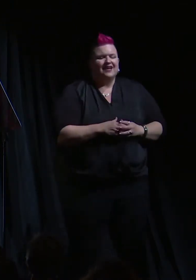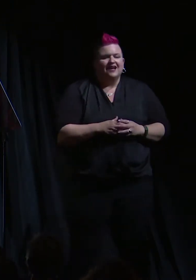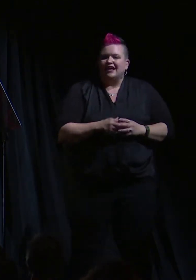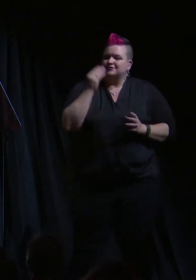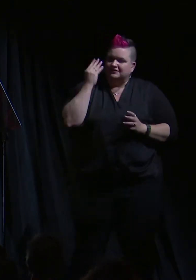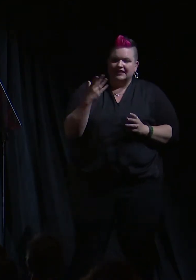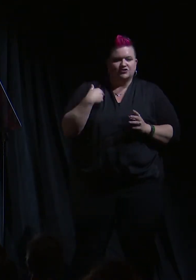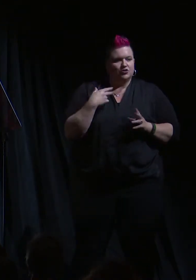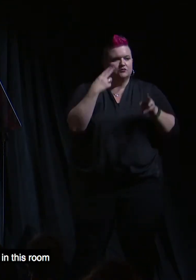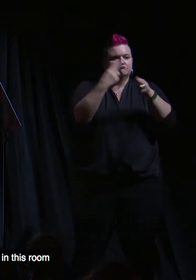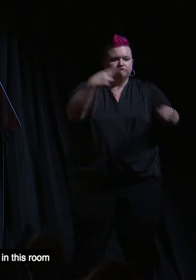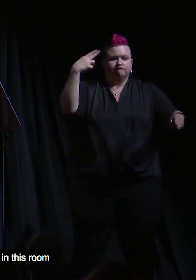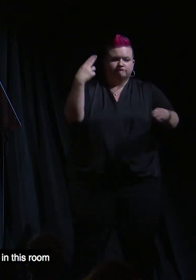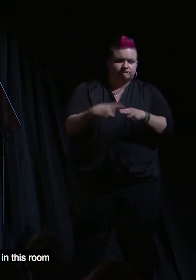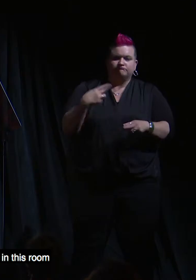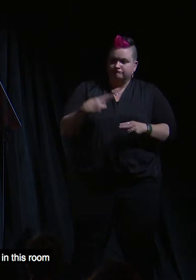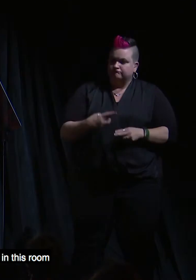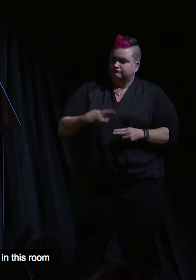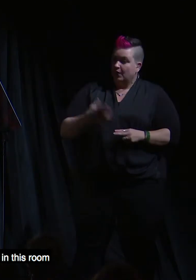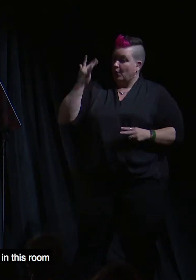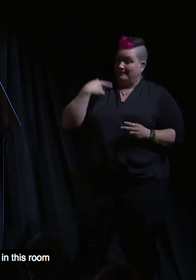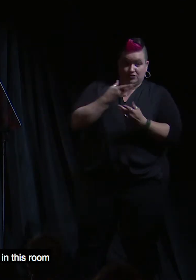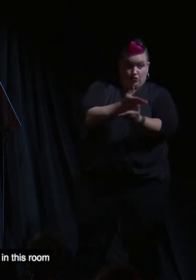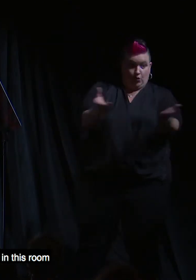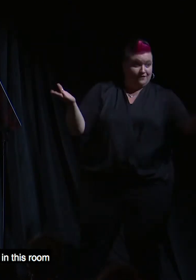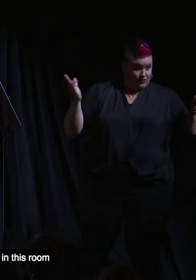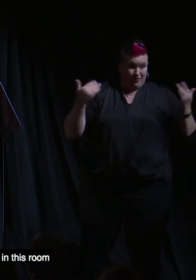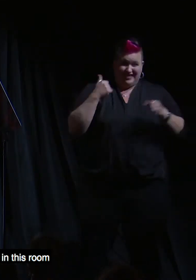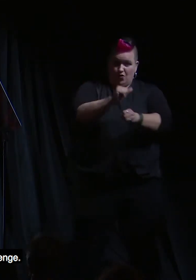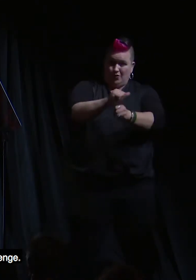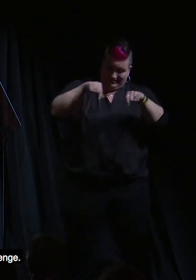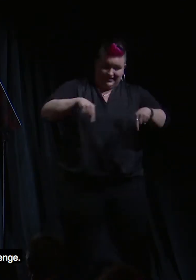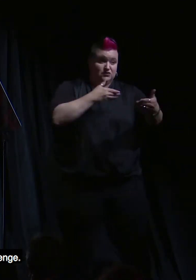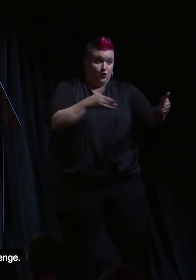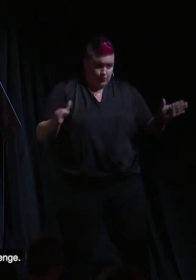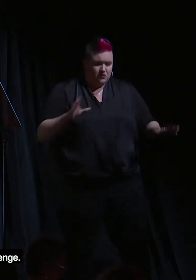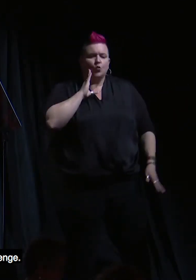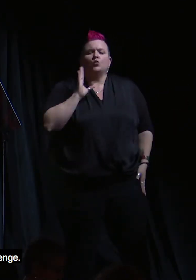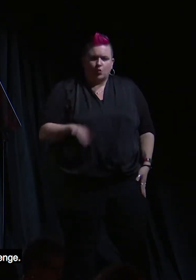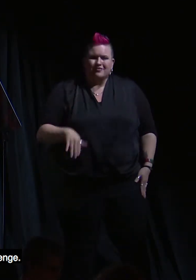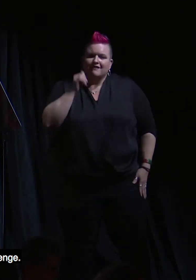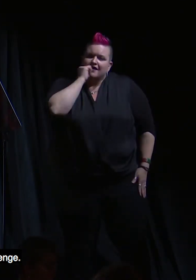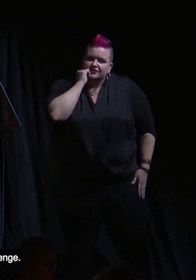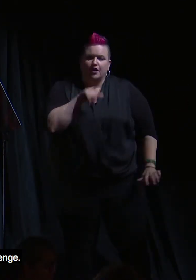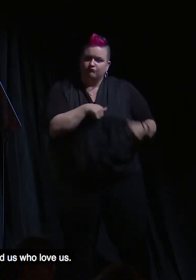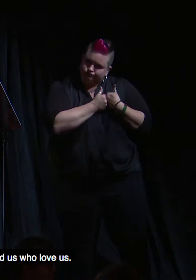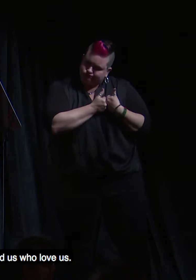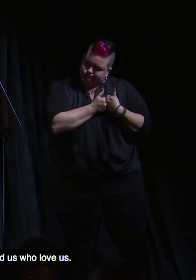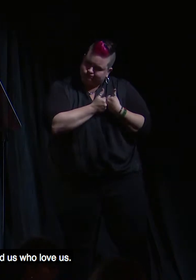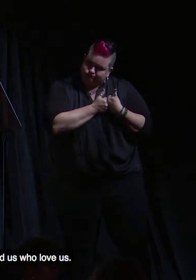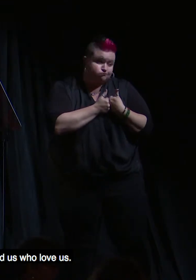really need to call out. Because those of you who are doing the work in this room know that every day is a challenge.